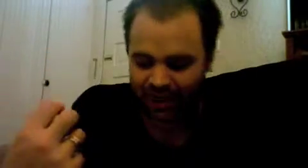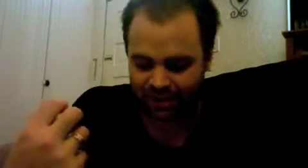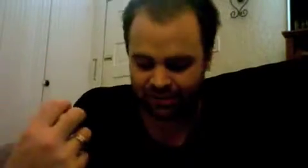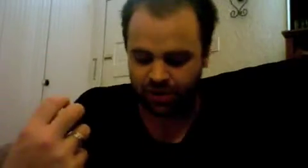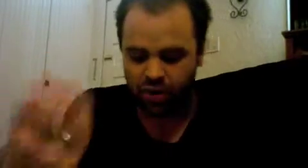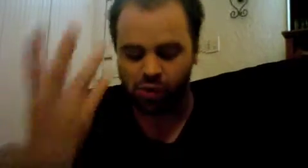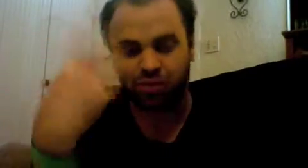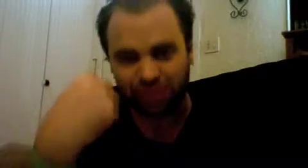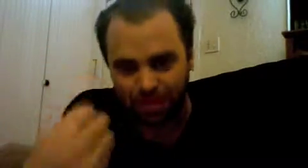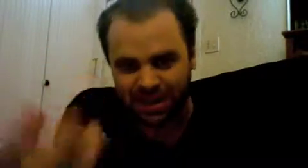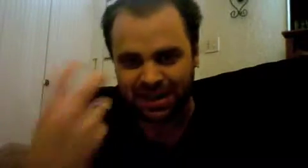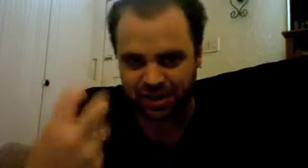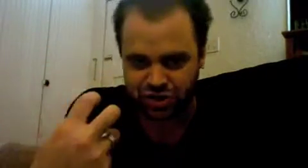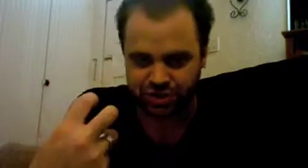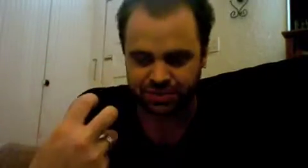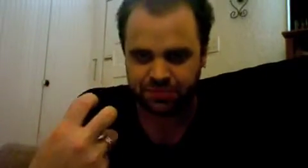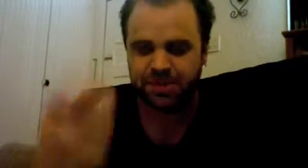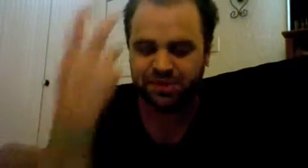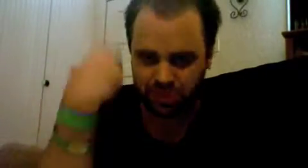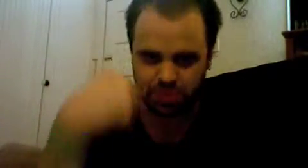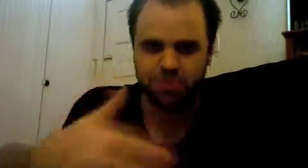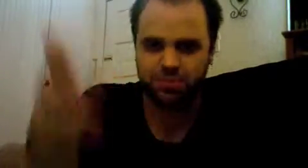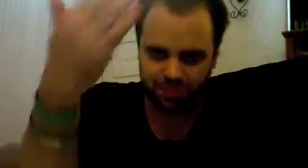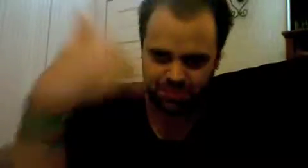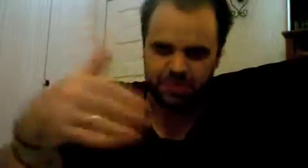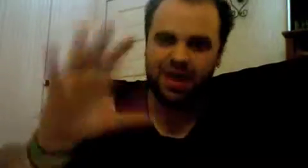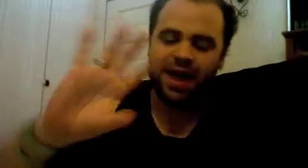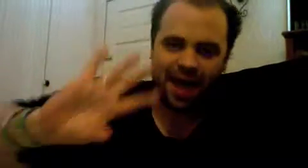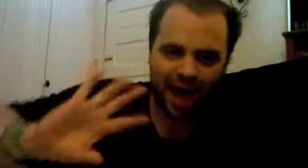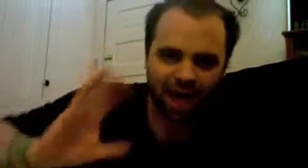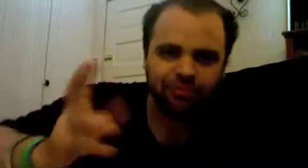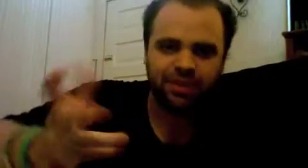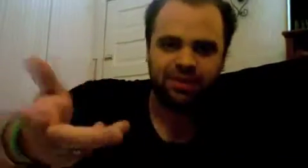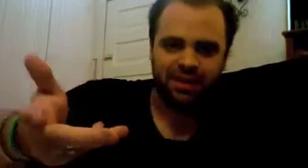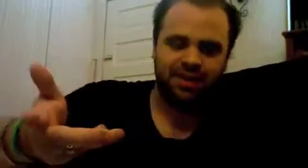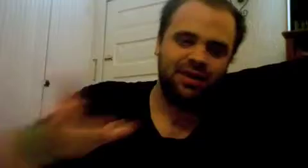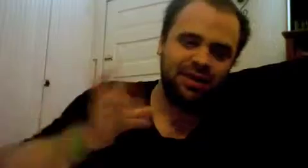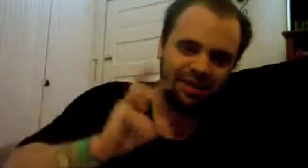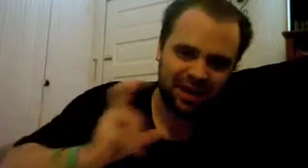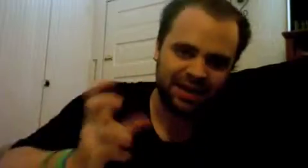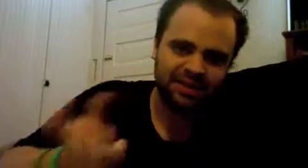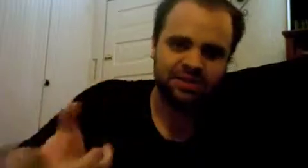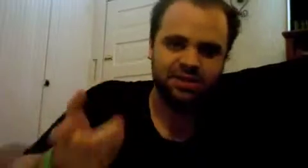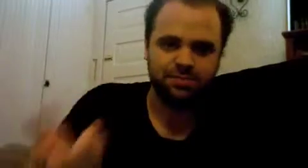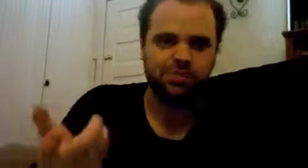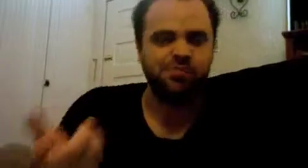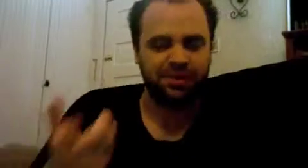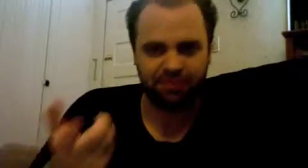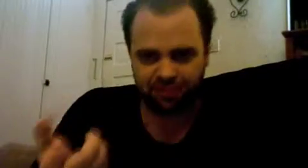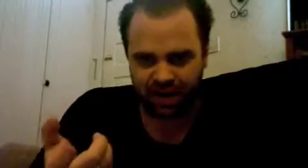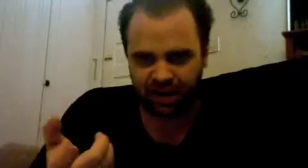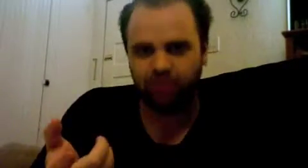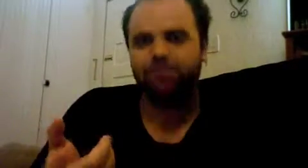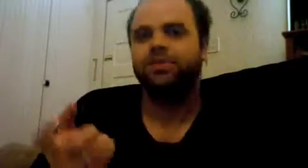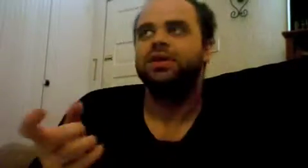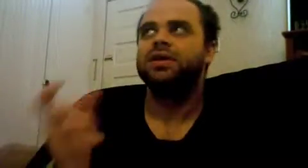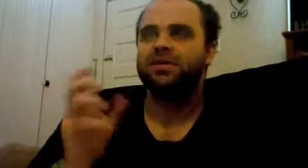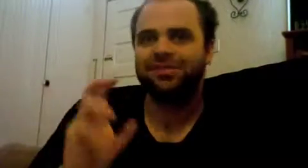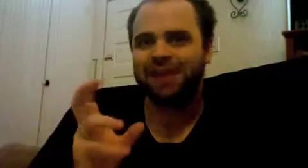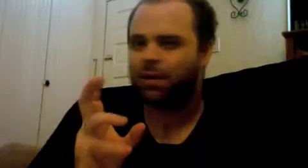or is a mediation right so everything contains this movement for Hegel this is how